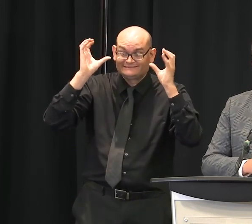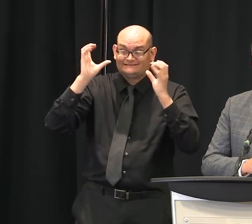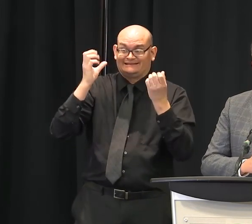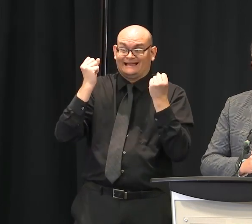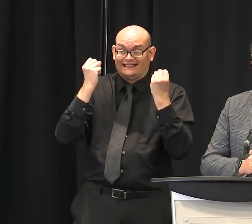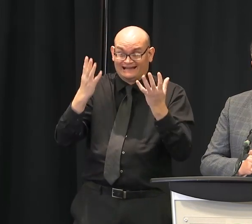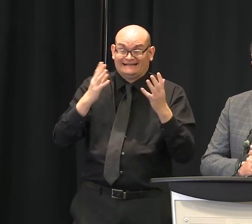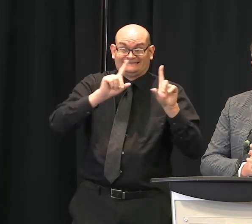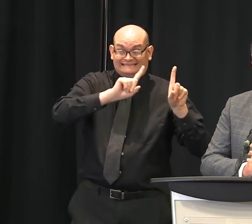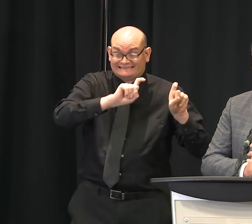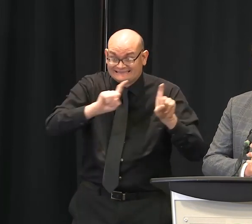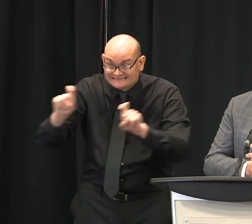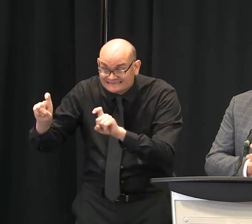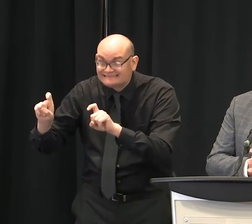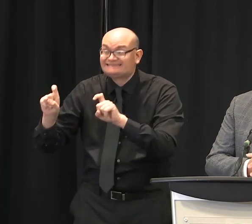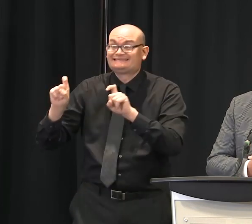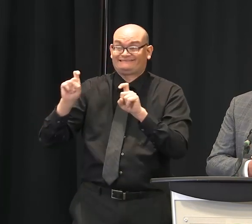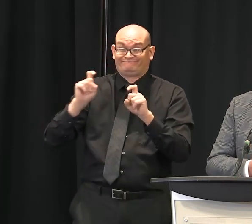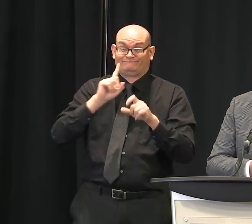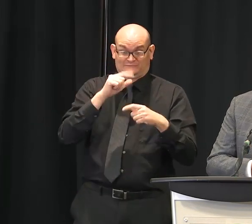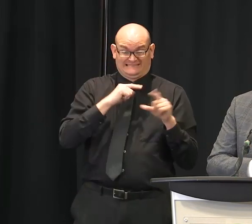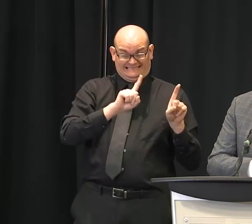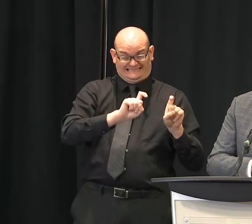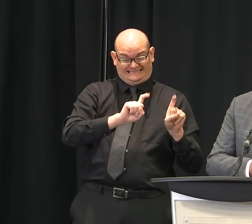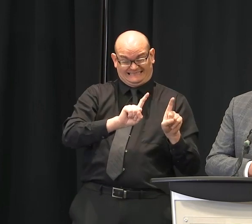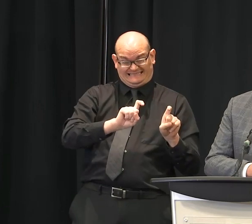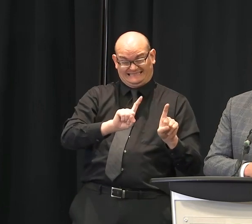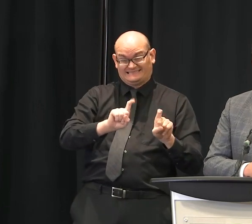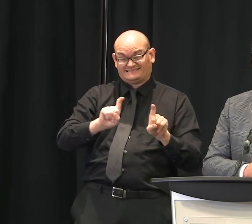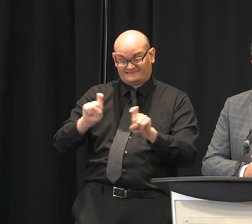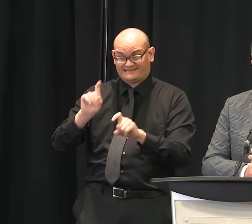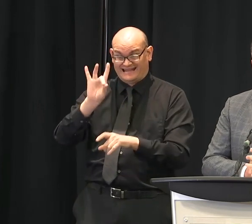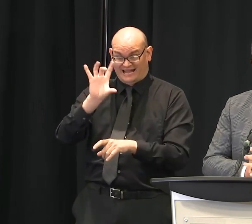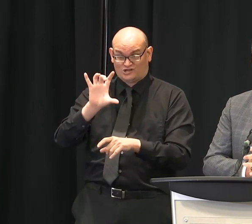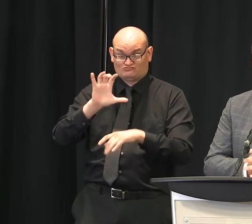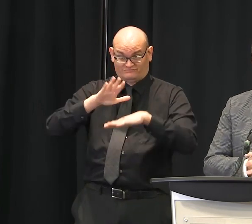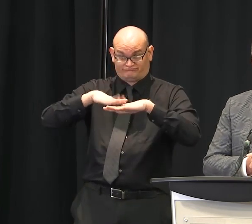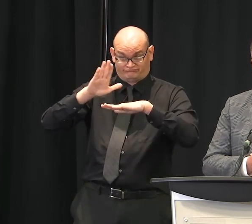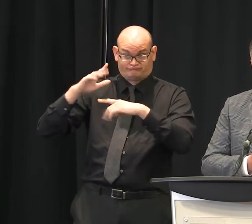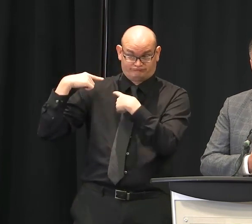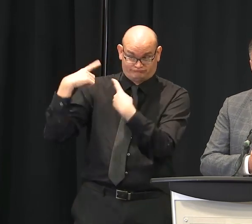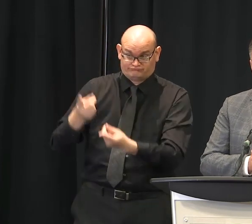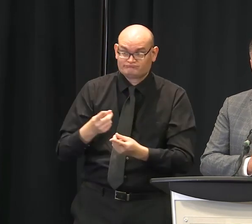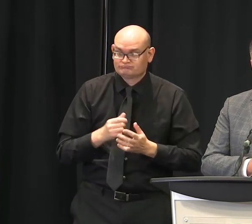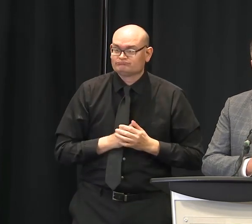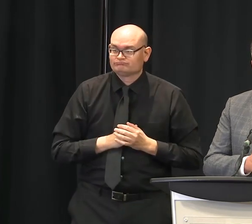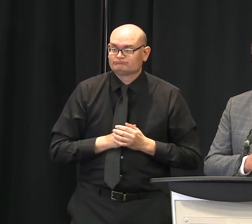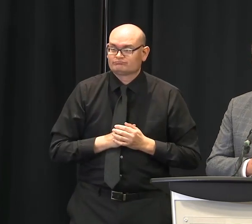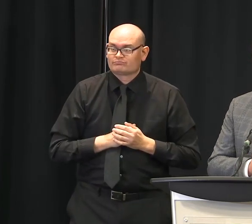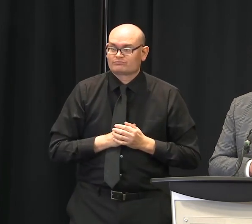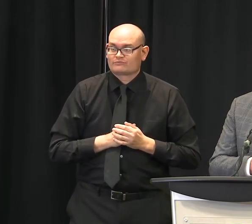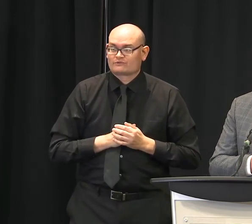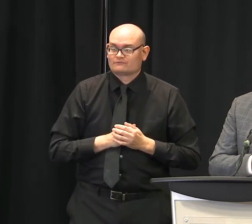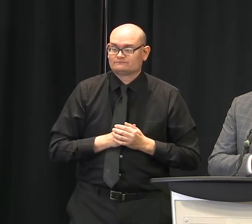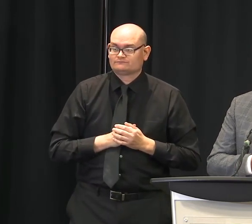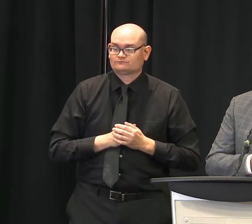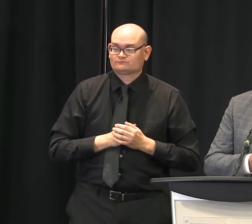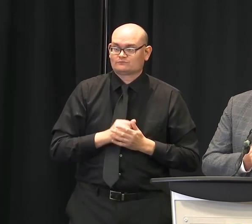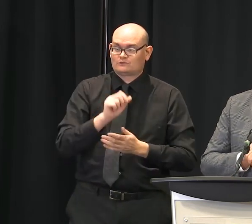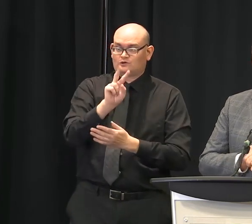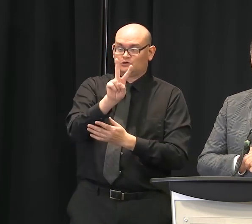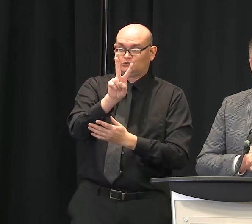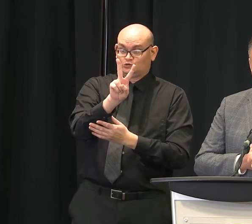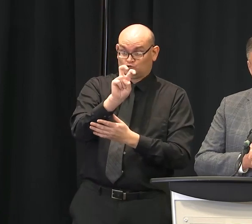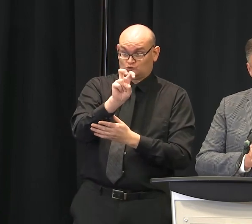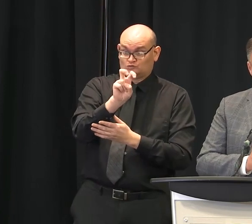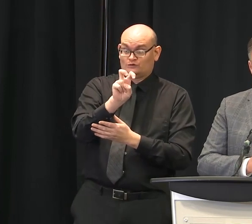As of 4.45 p.m. yesterday also, we've received 244 resource requests, 174 of which have been completed.